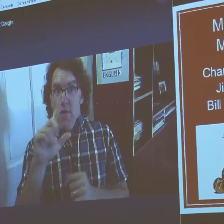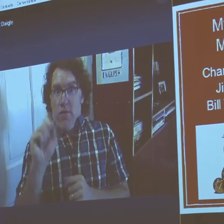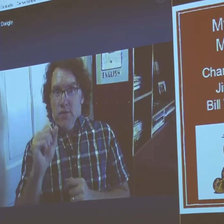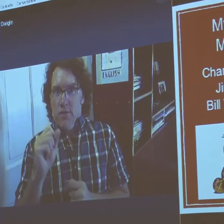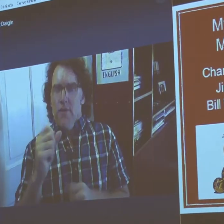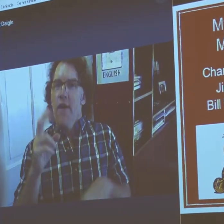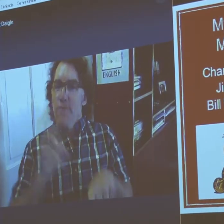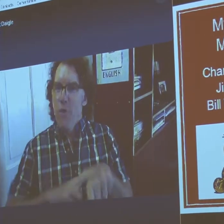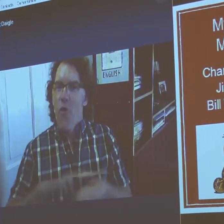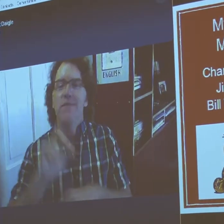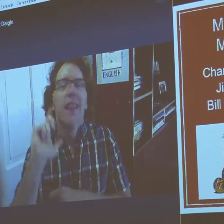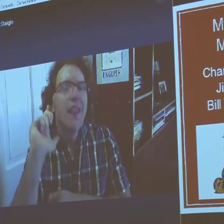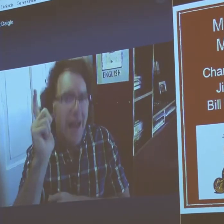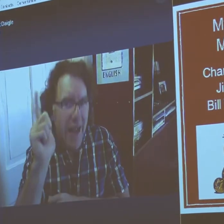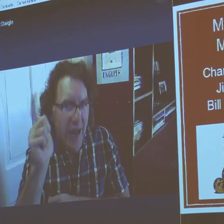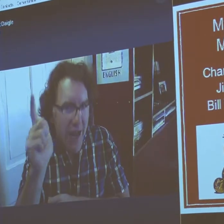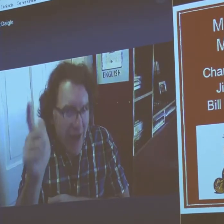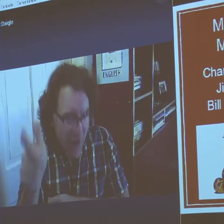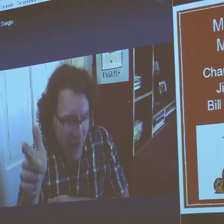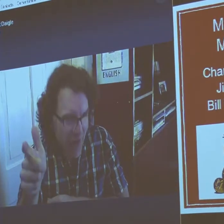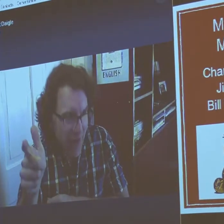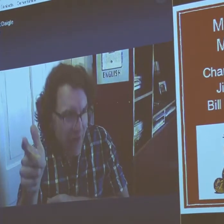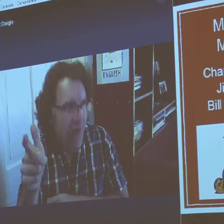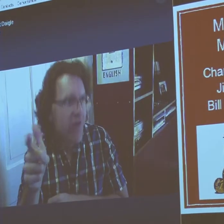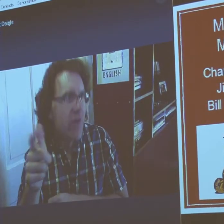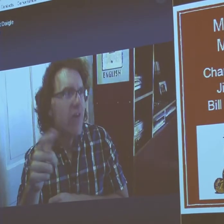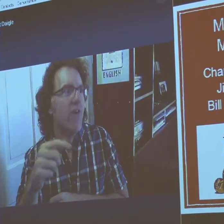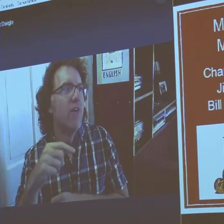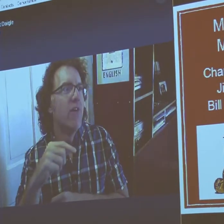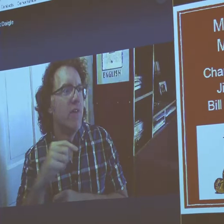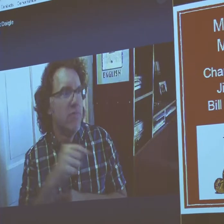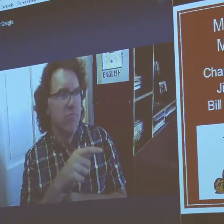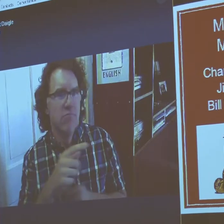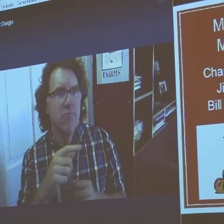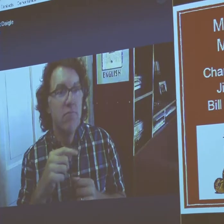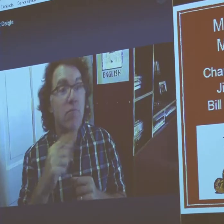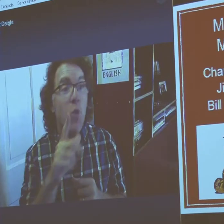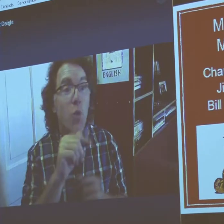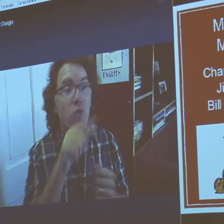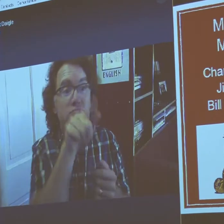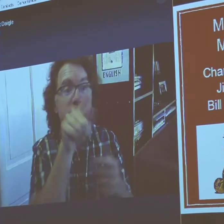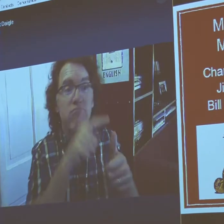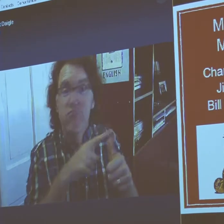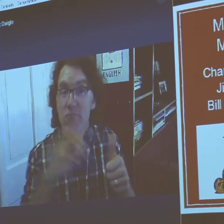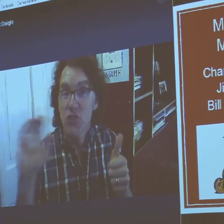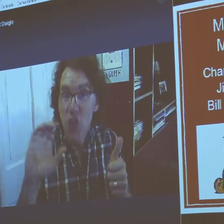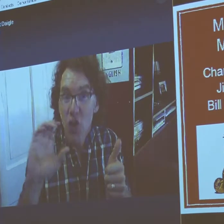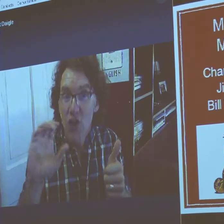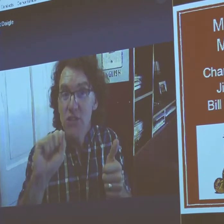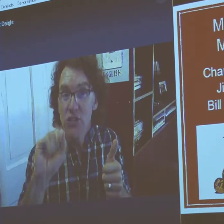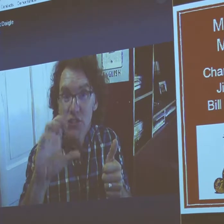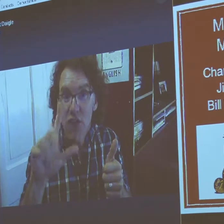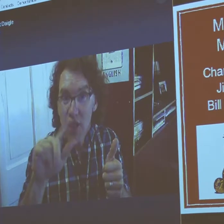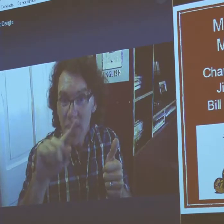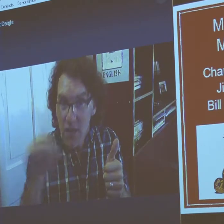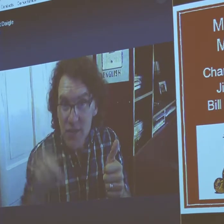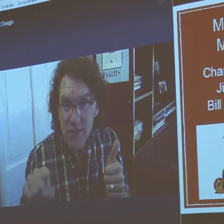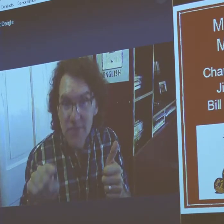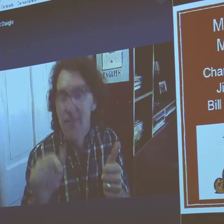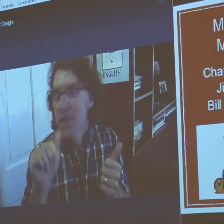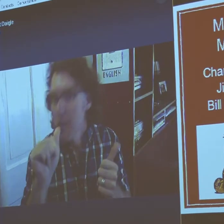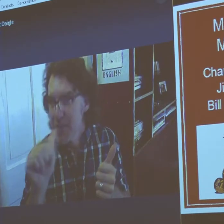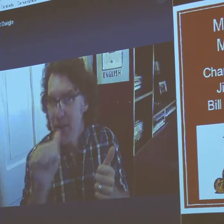At that time, my role models were Charles